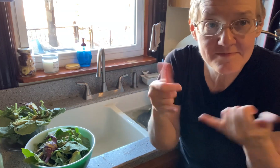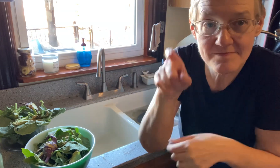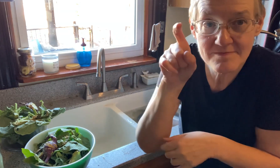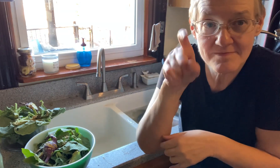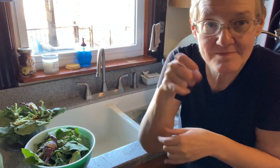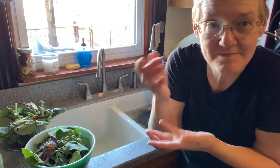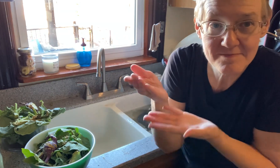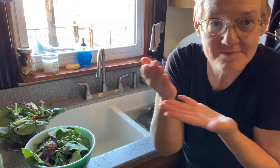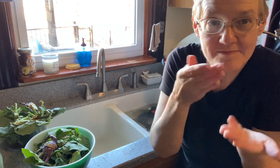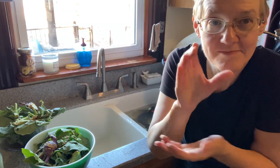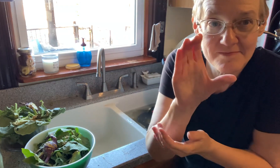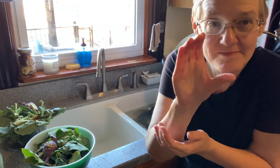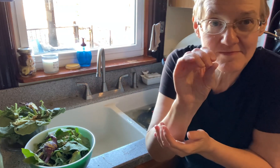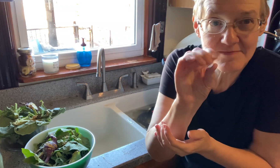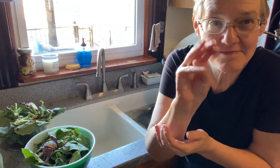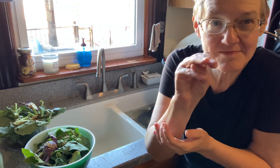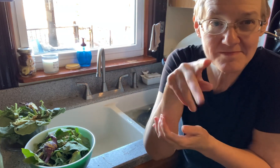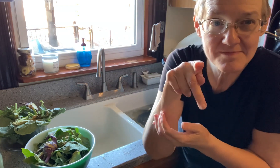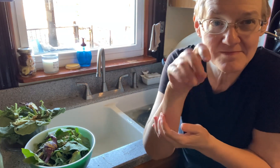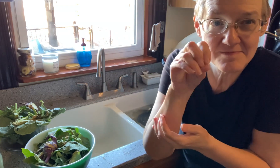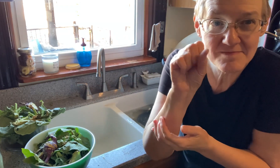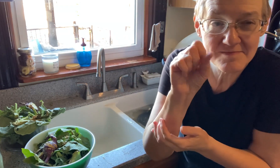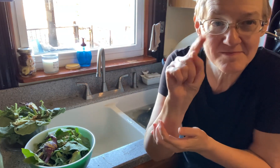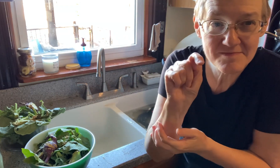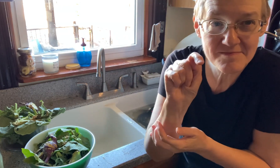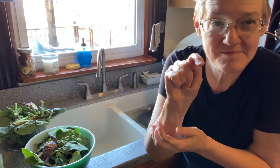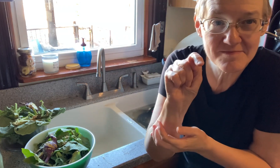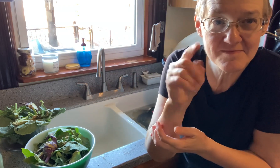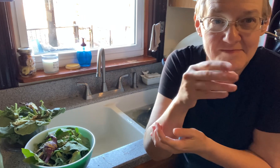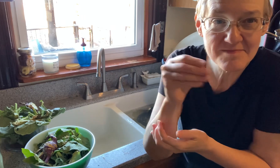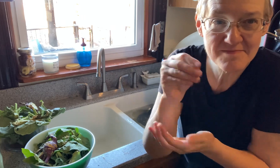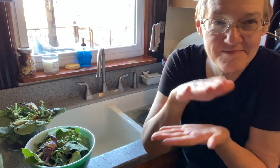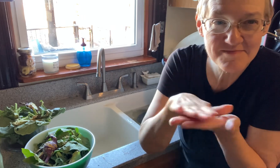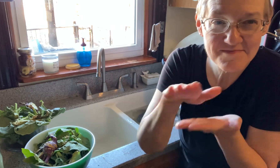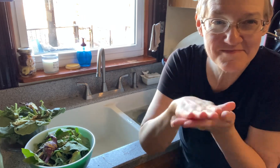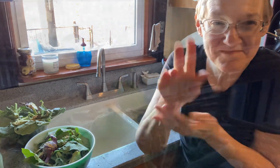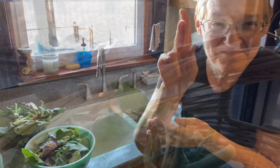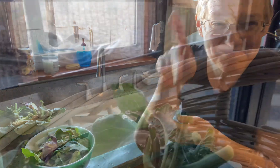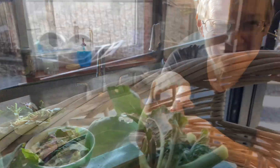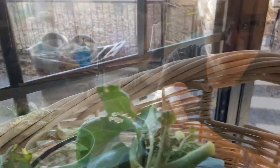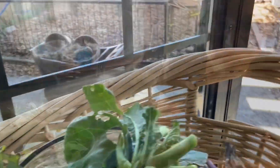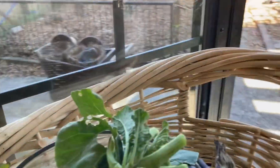okay let's get all these scraps out to the compost and clean up